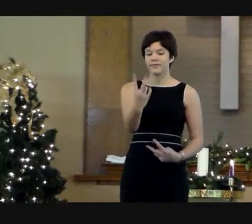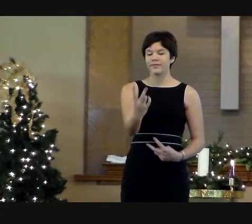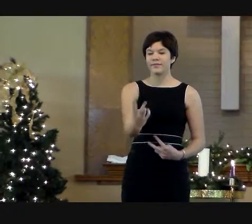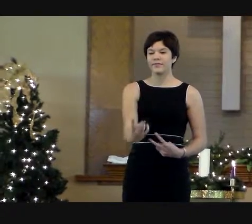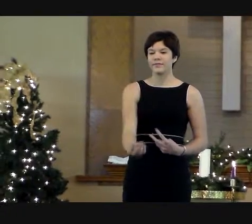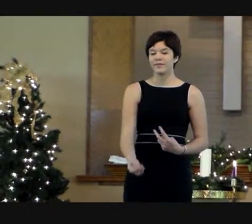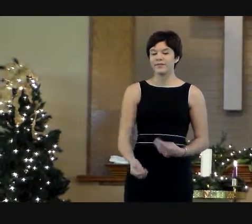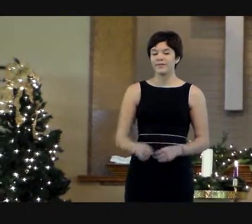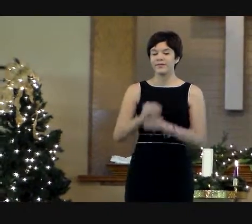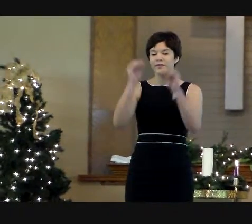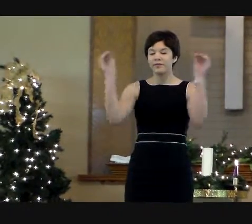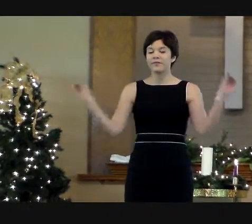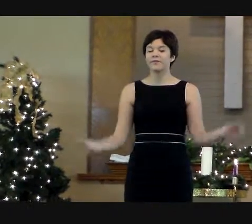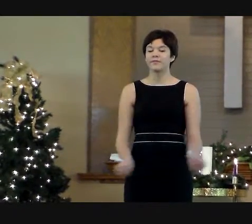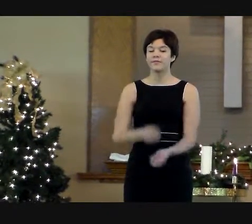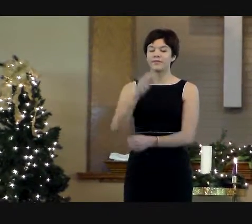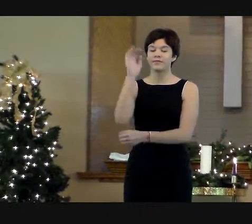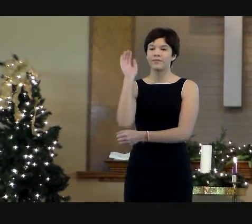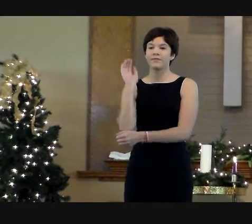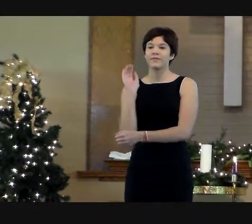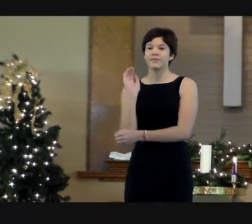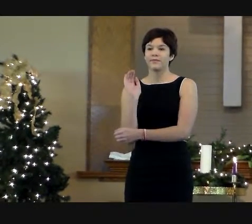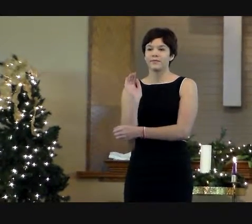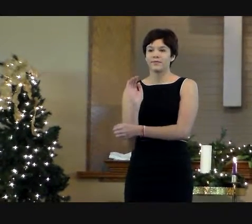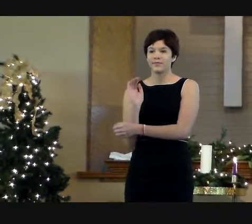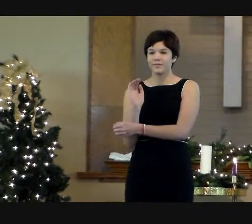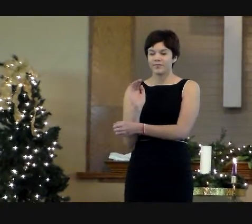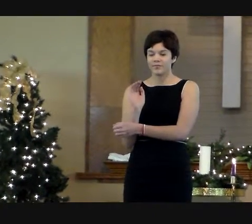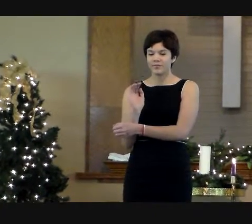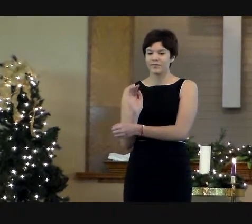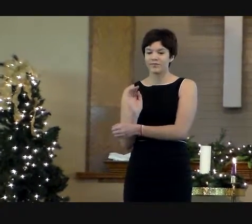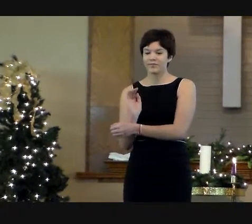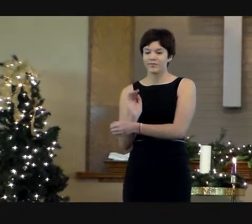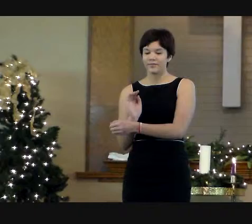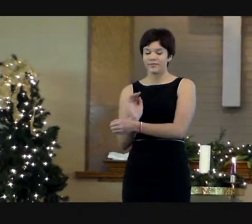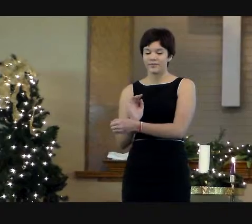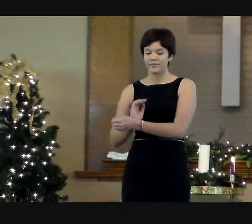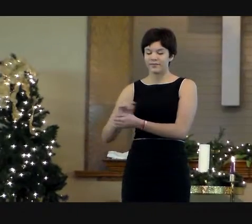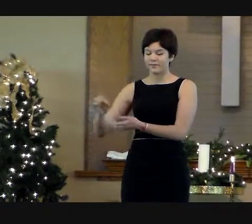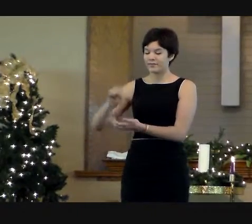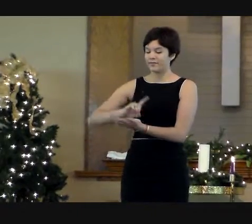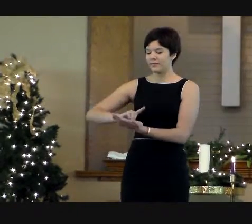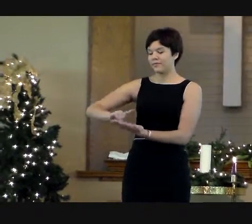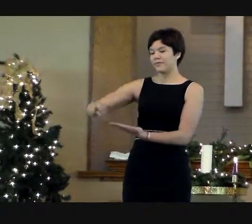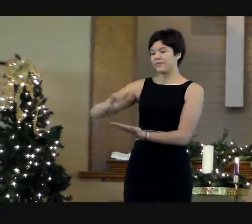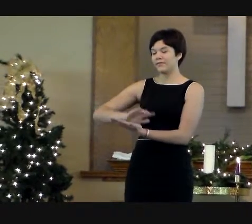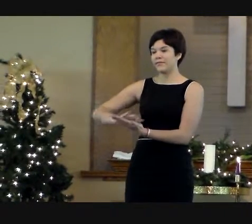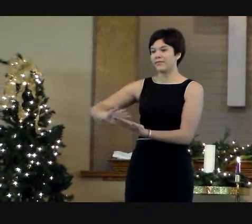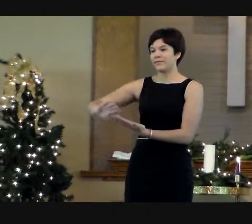Oh, holy night, divine,